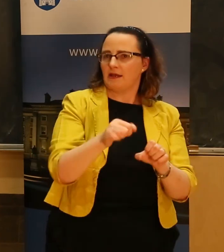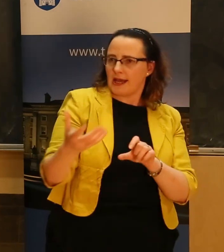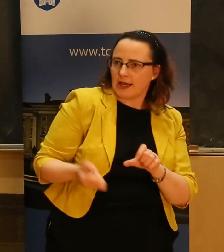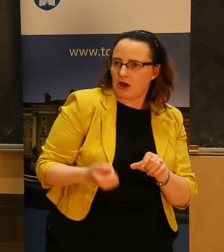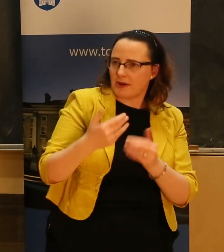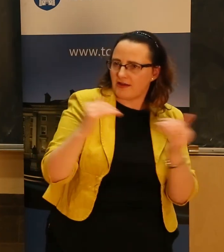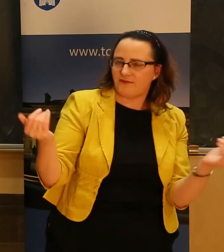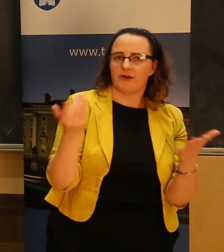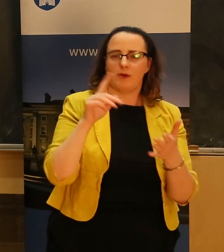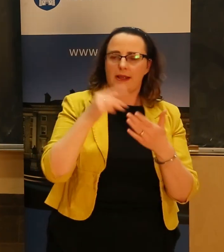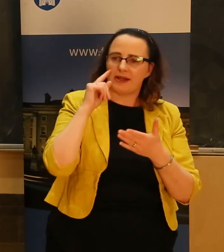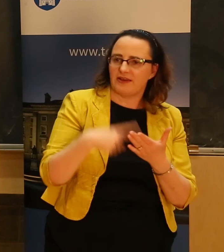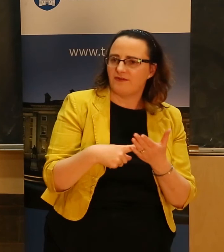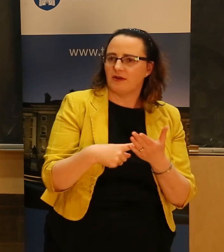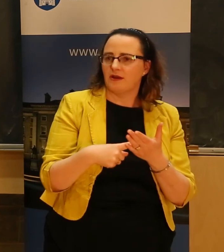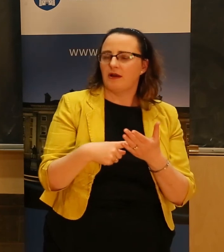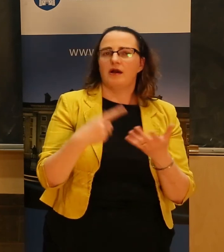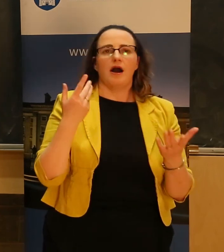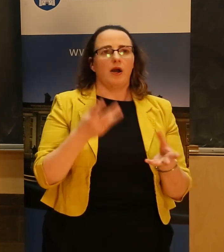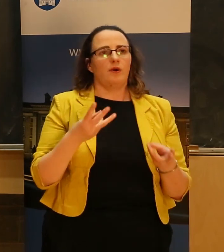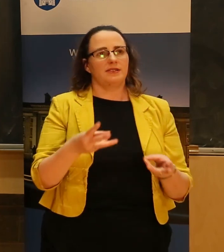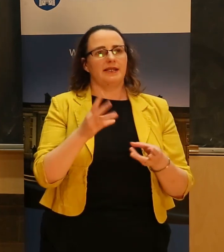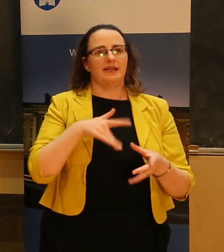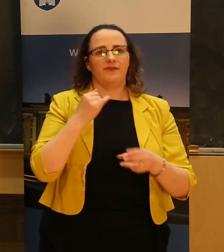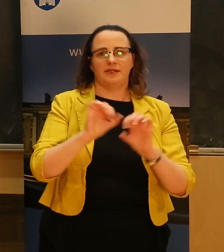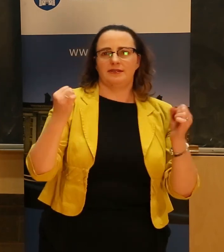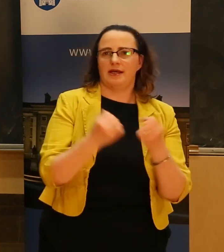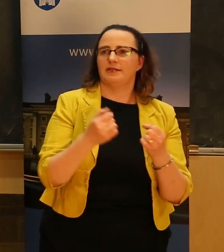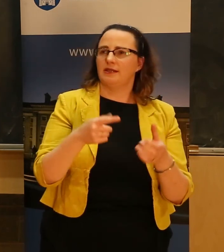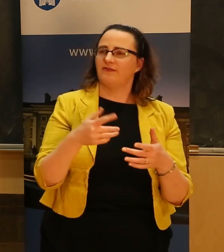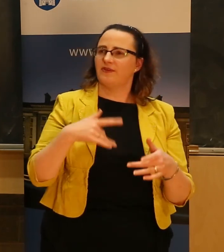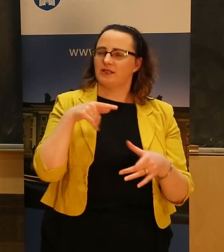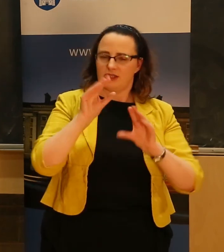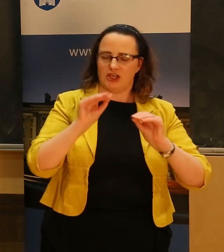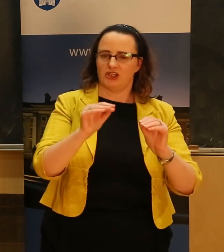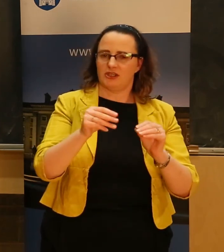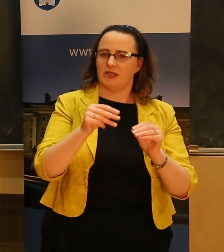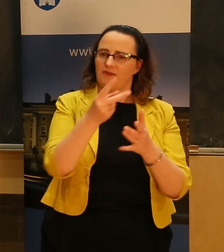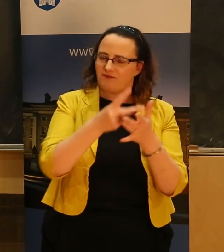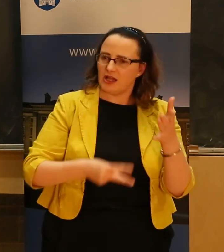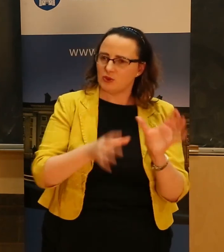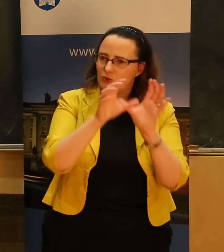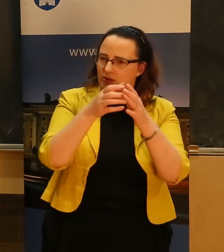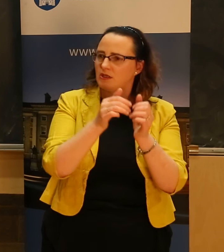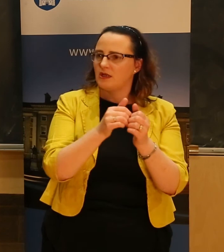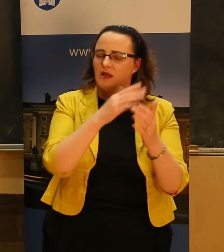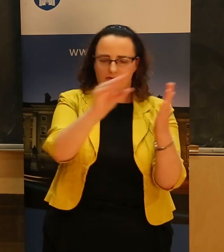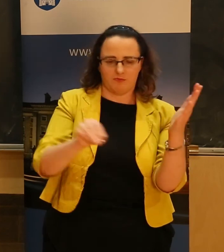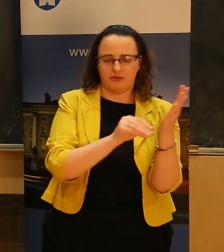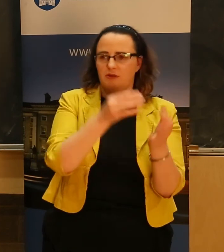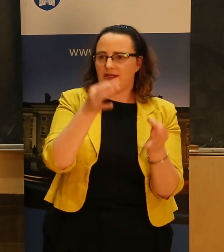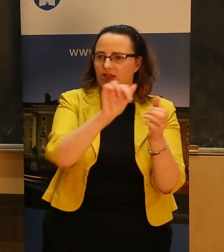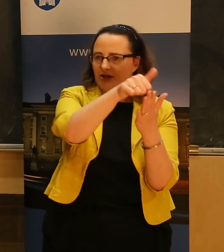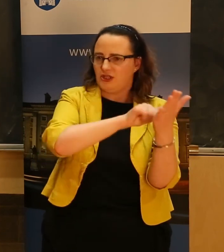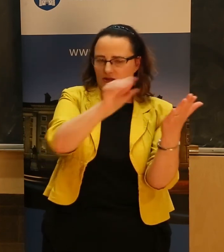I want to live in an Ireland that values the power of education and doesn't let it remain at the bottom of the political agenda. I want to